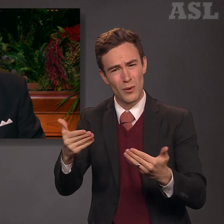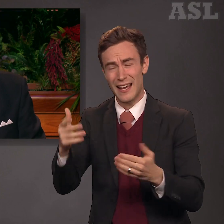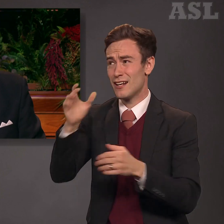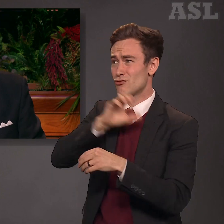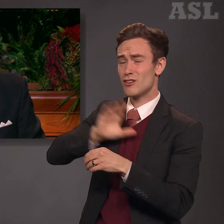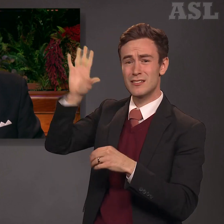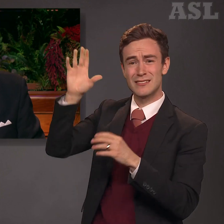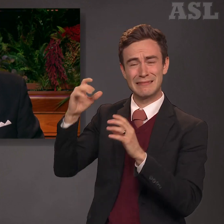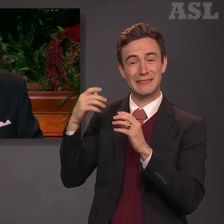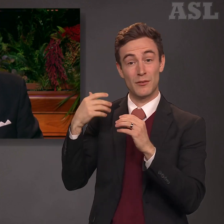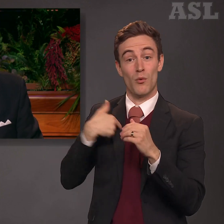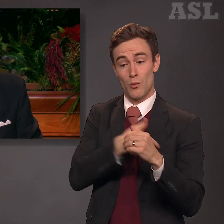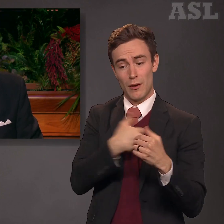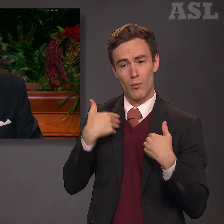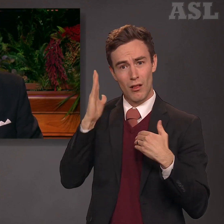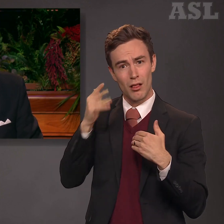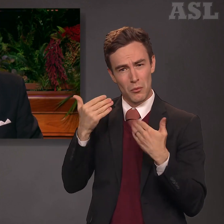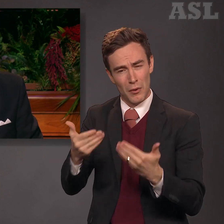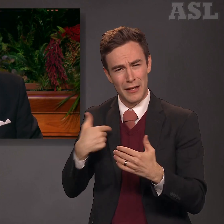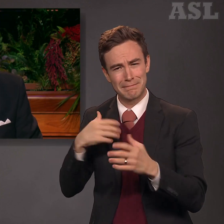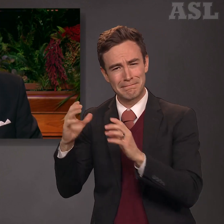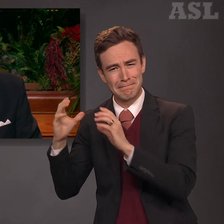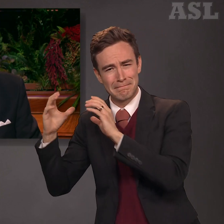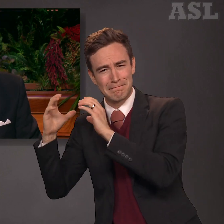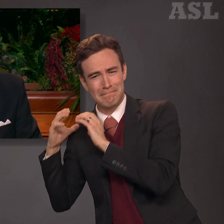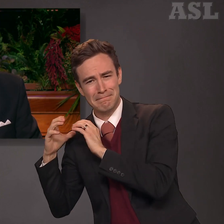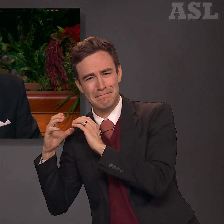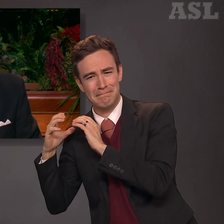regardless of the issue and regardless of the cost.